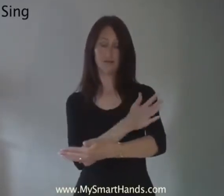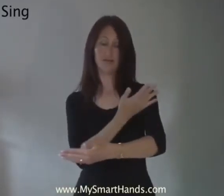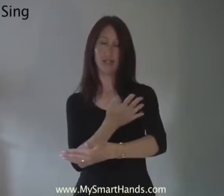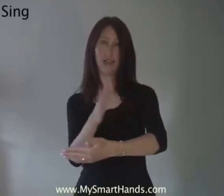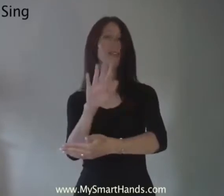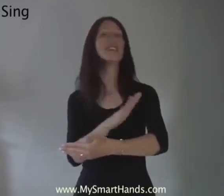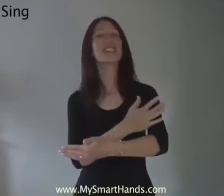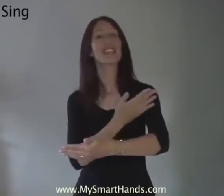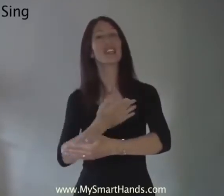Like that. Sing.